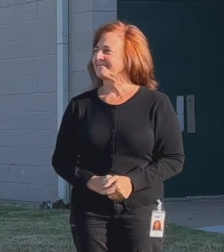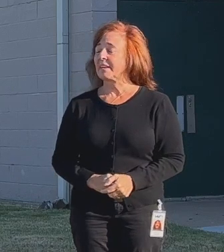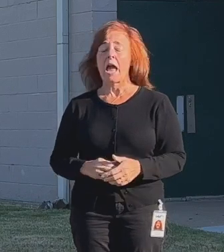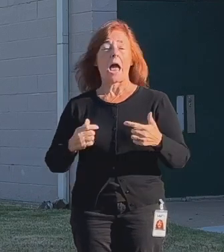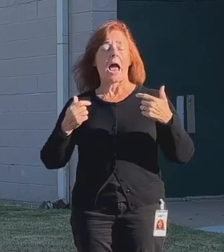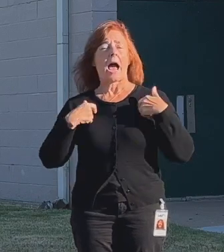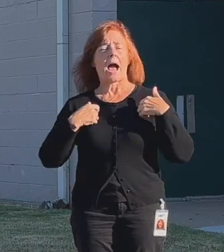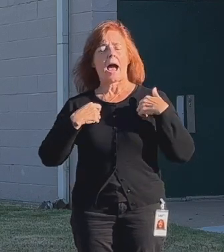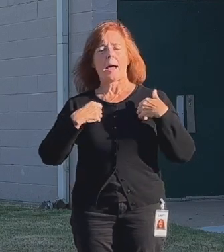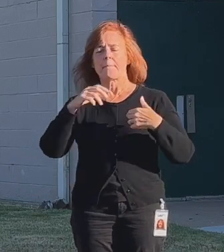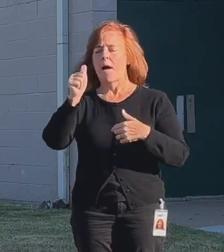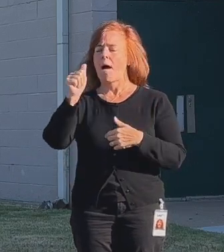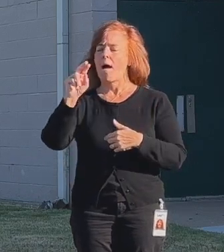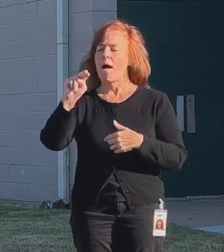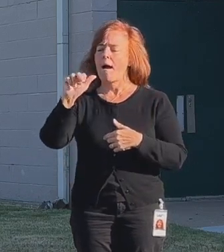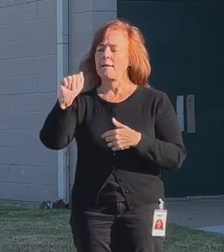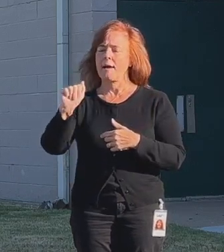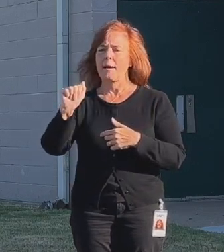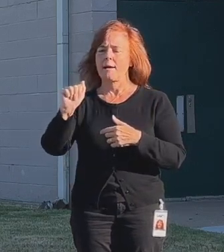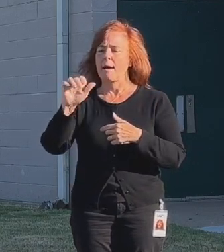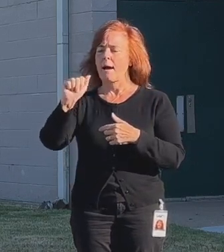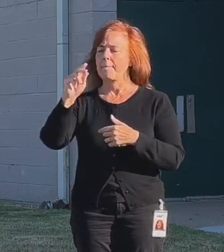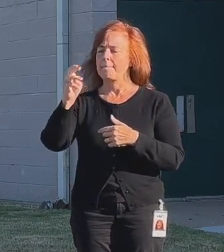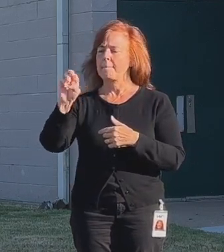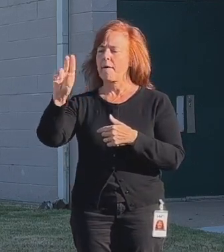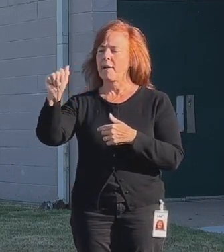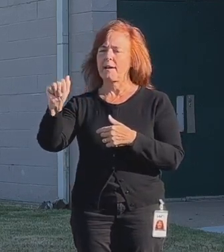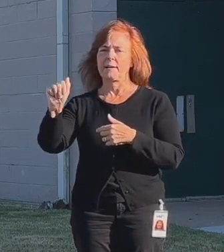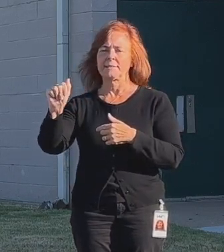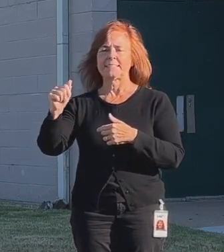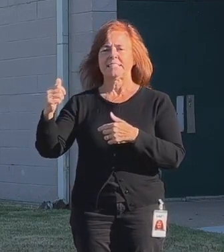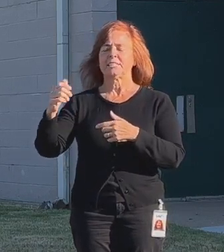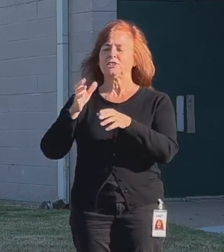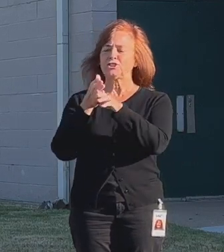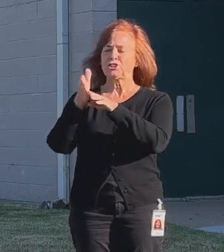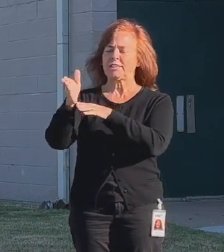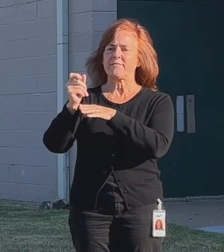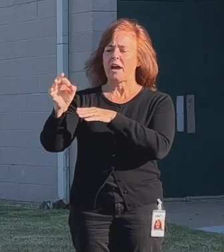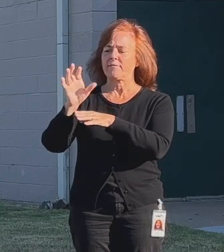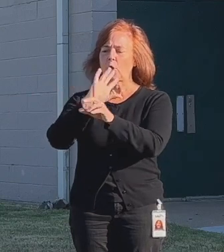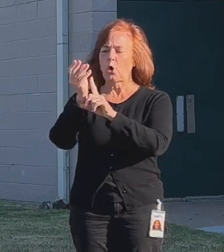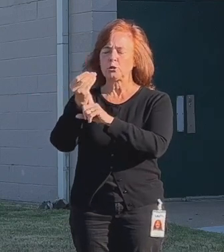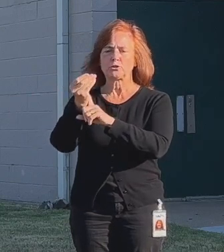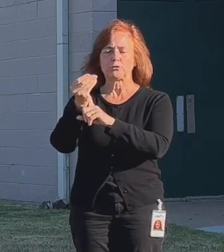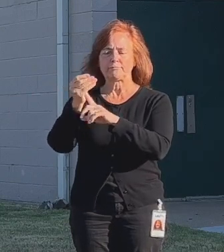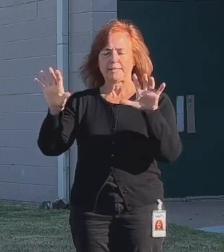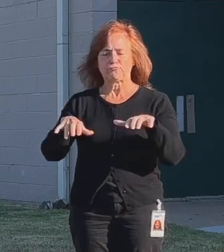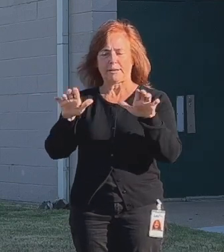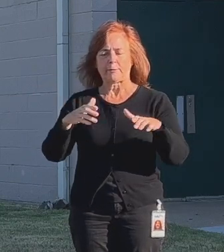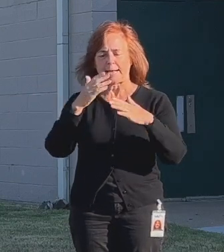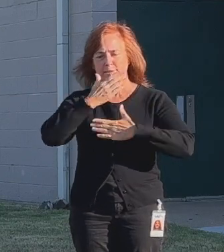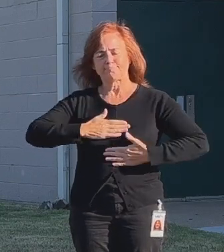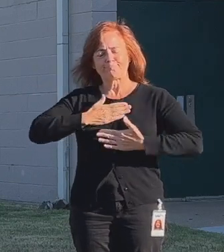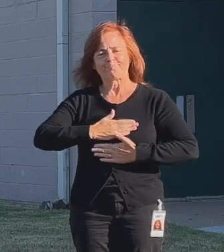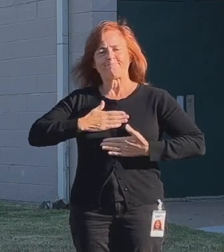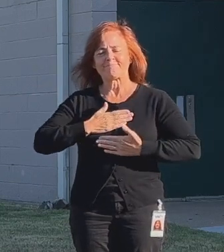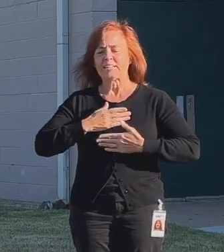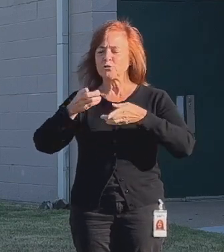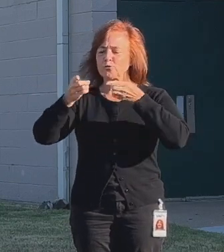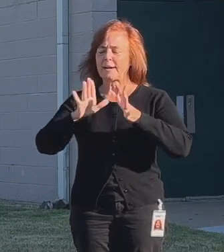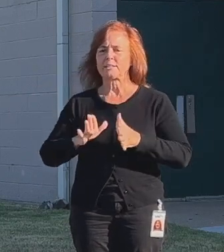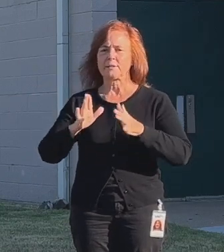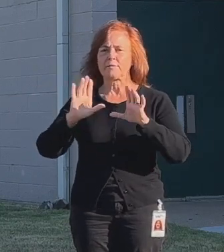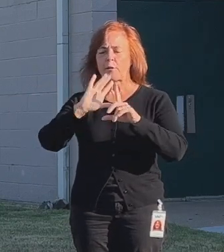I'm Ana America, Chief of Culture and Recreation for the City of Tulsa and Director of the Parks, Culture and